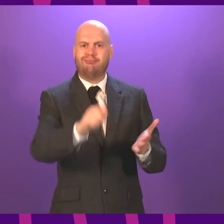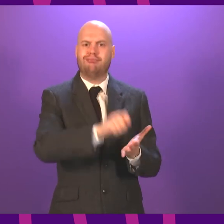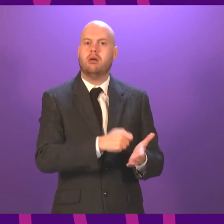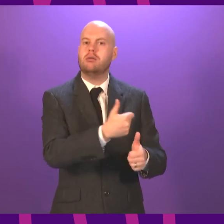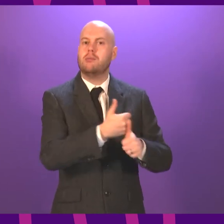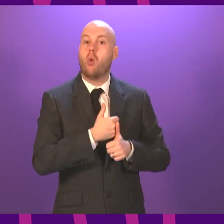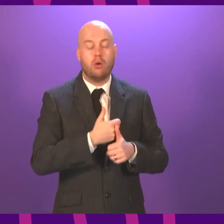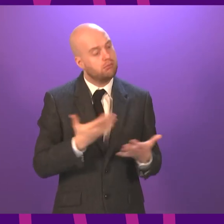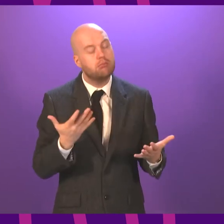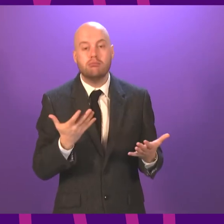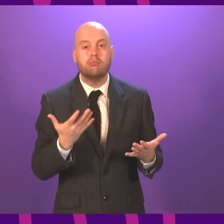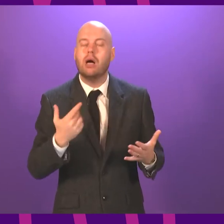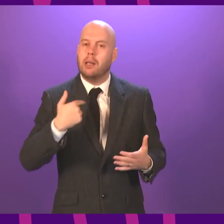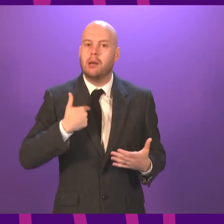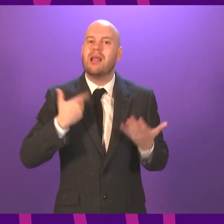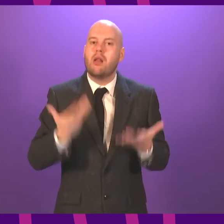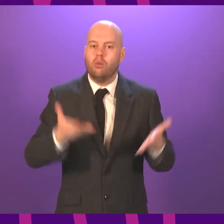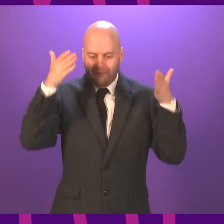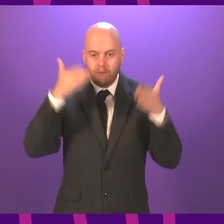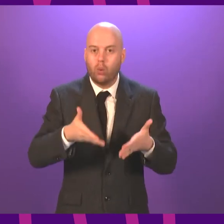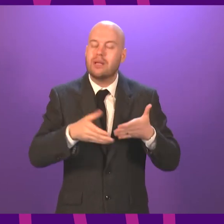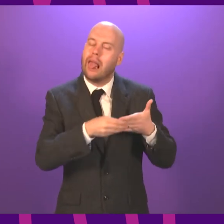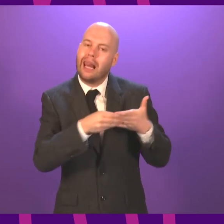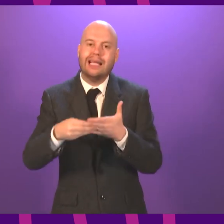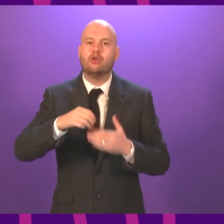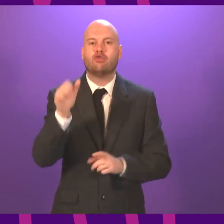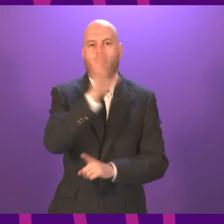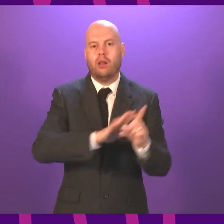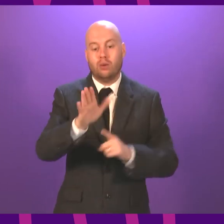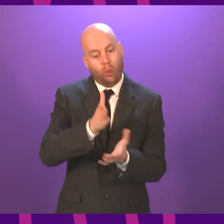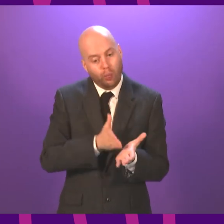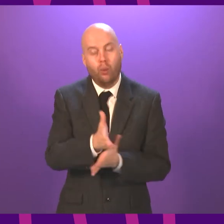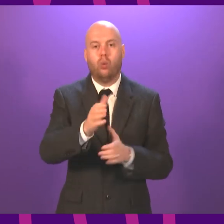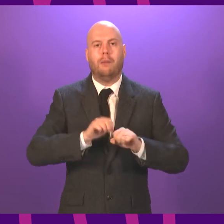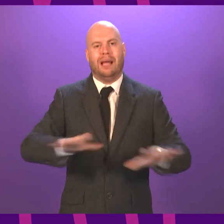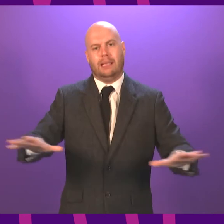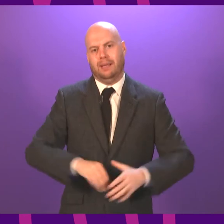focus is on continuing to lead this country as best I can through an ongoing pandemic.